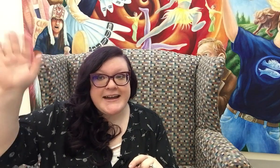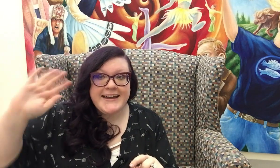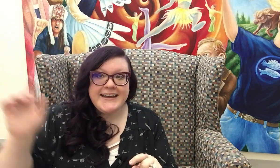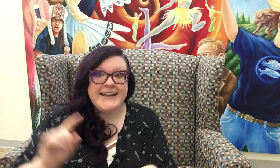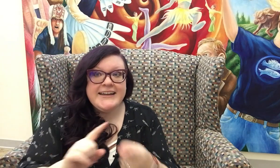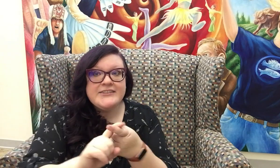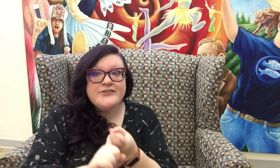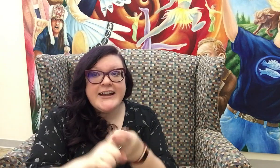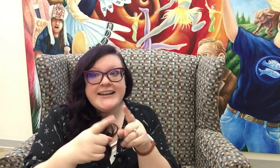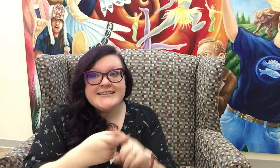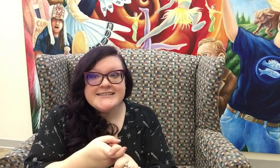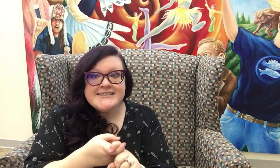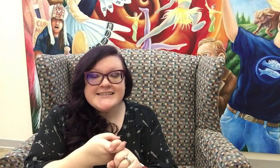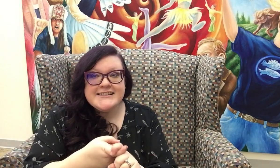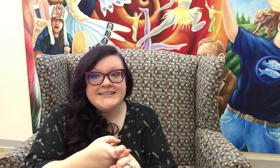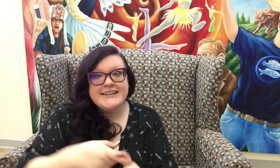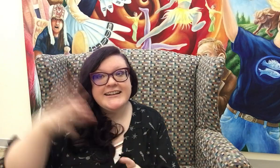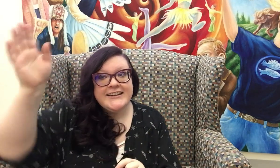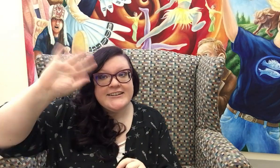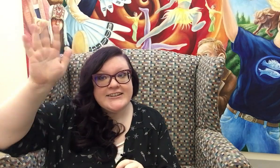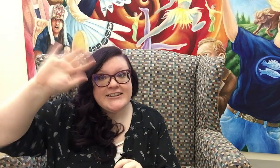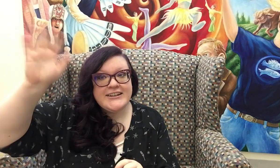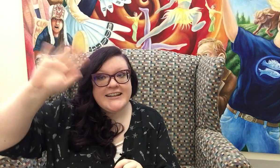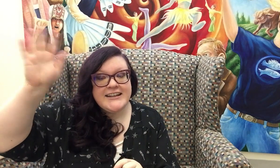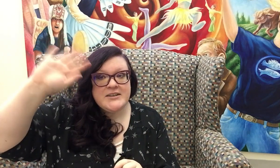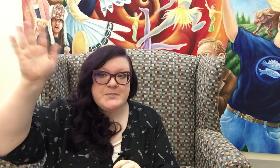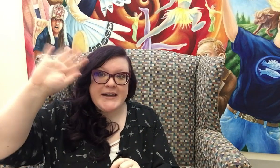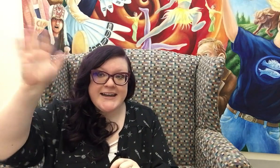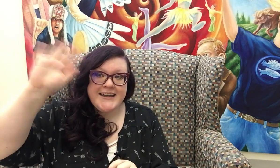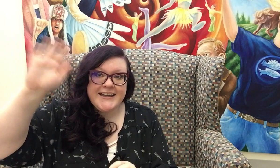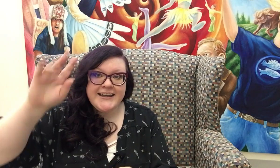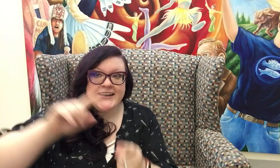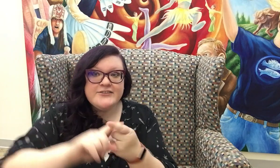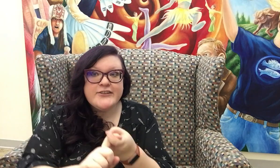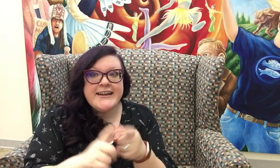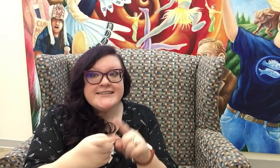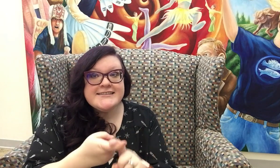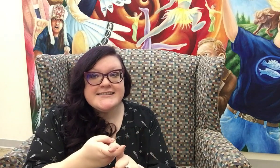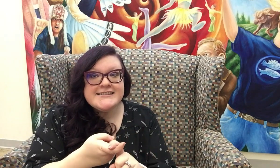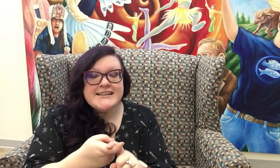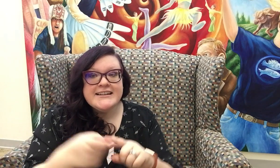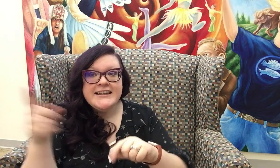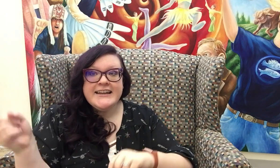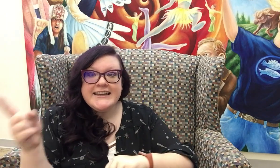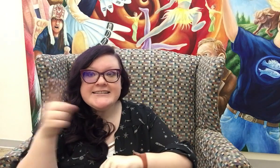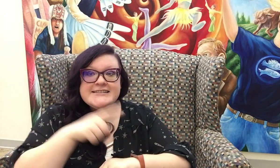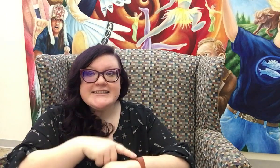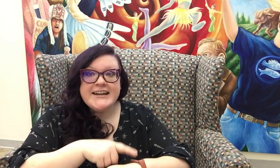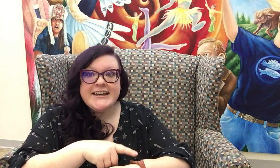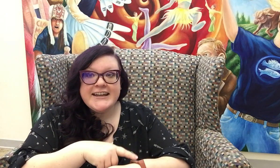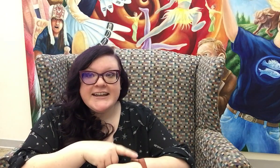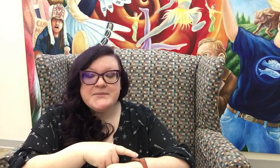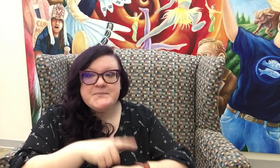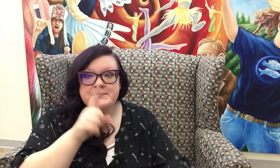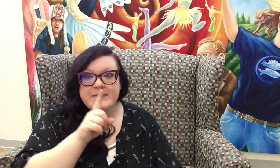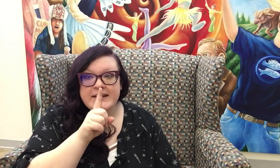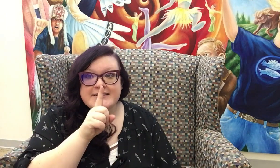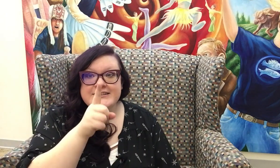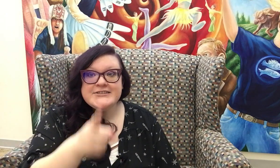friends, goodbye friends, it's time to